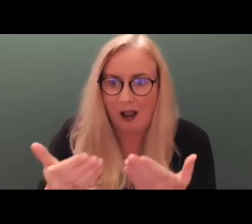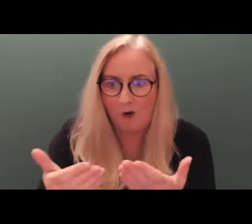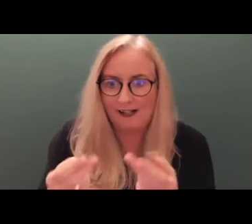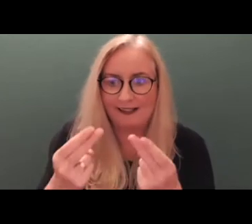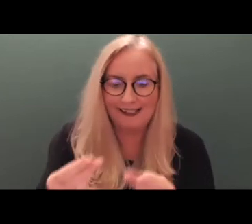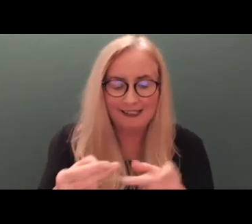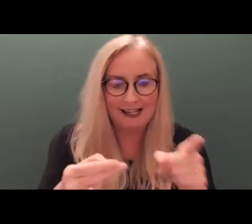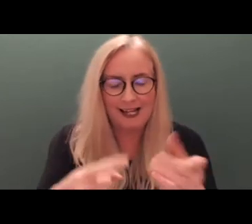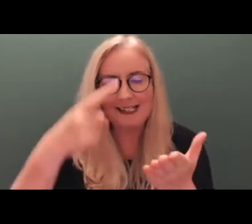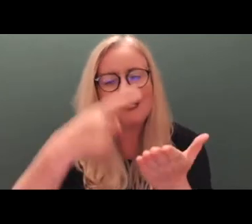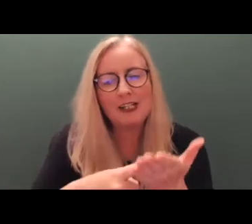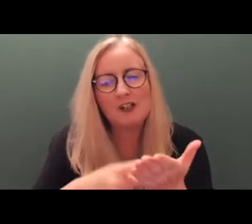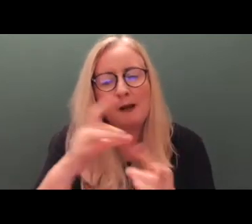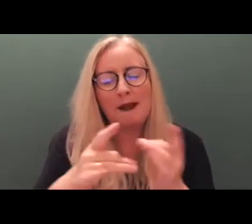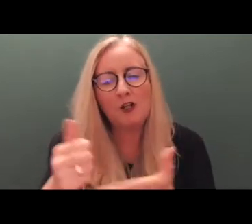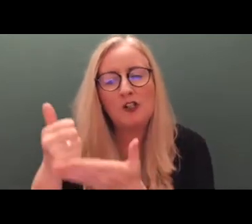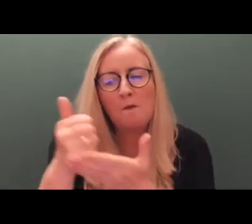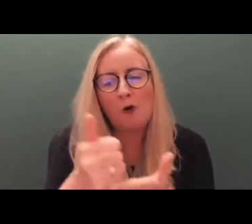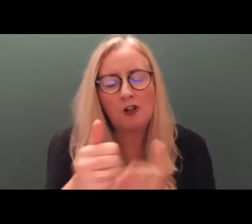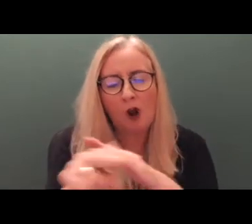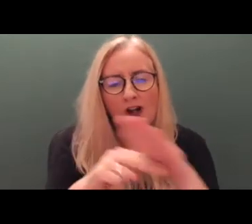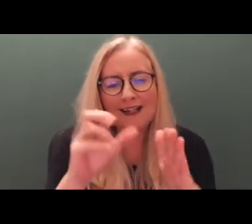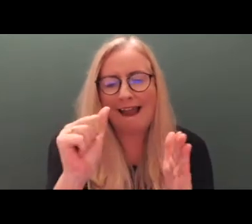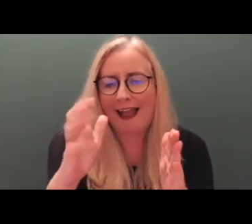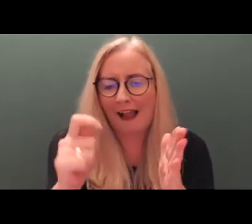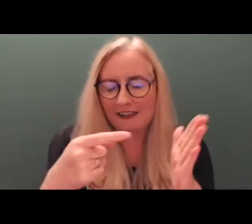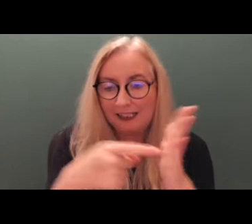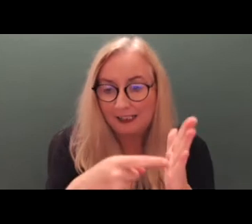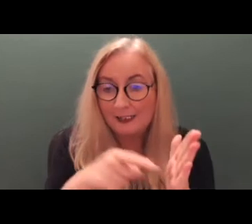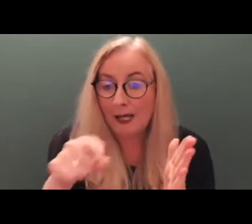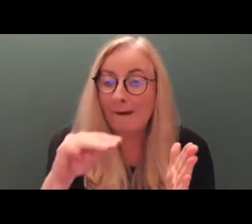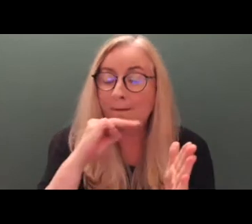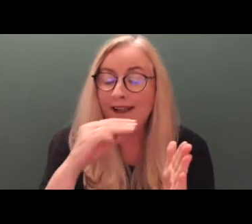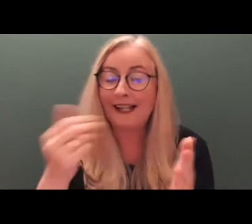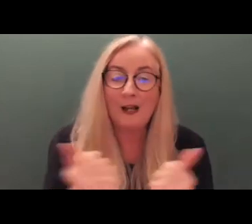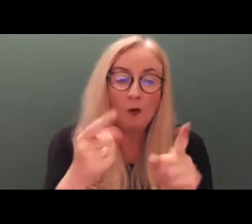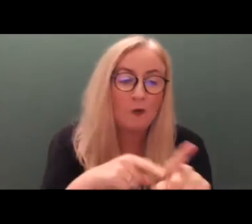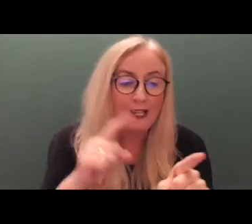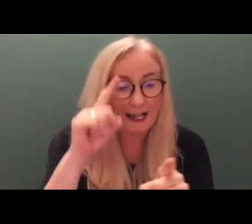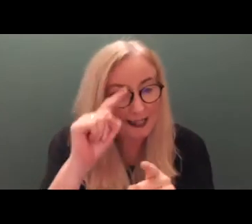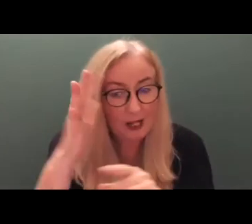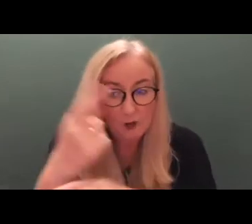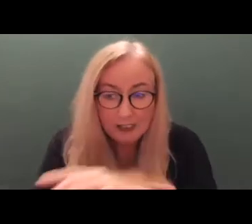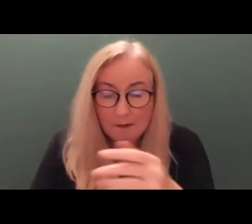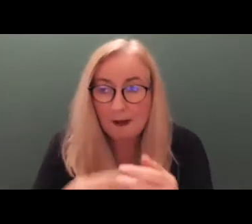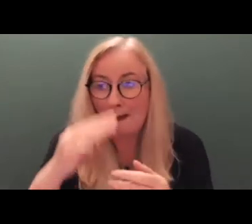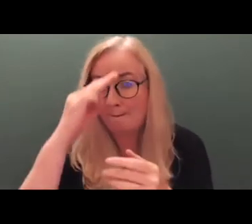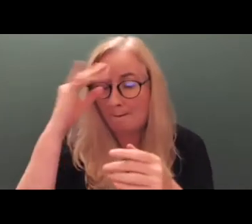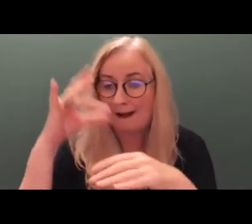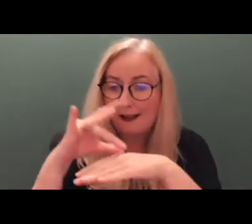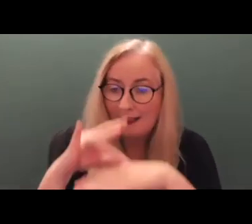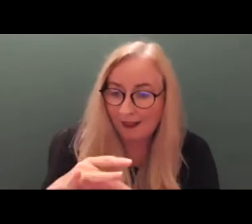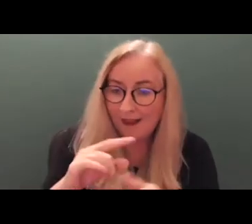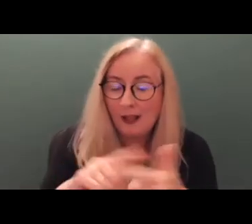decision-making supports under the Act, and this includes people with an intellectual disability, mental illness, acquired